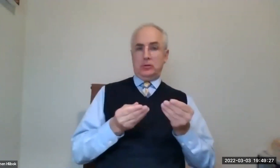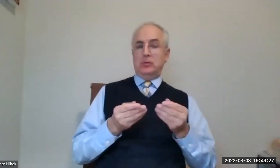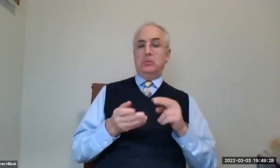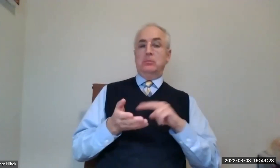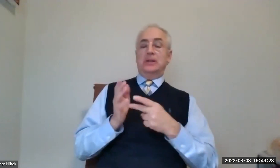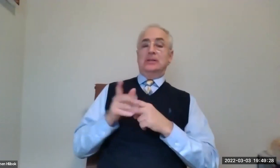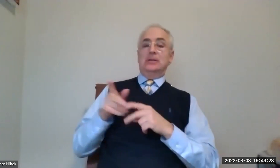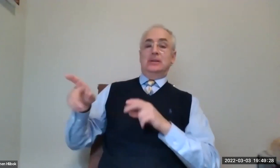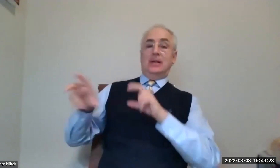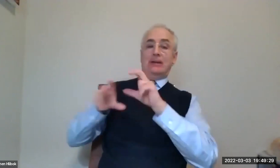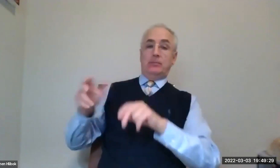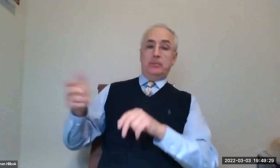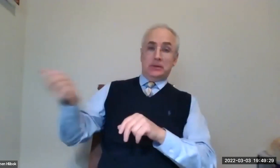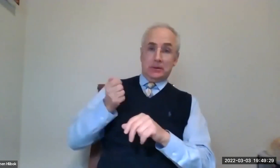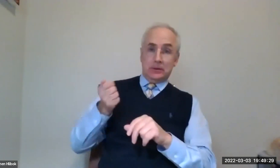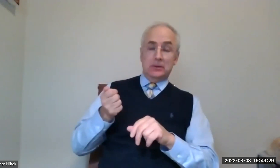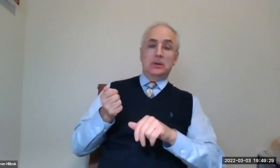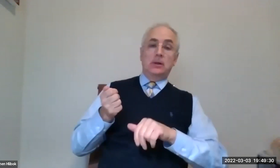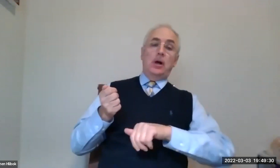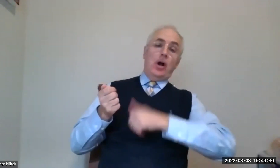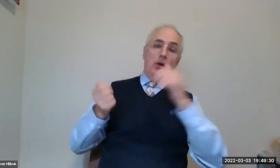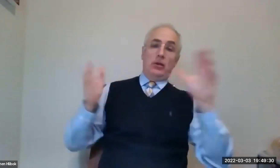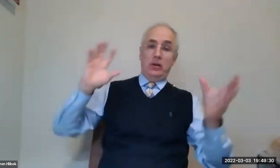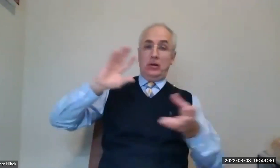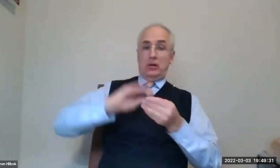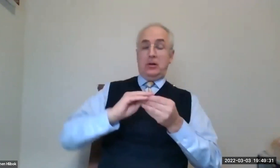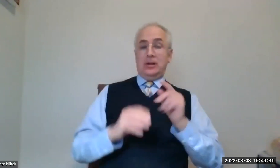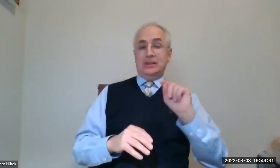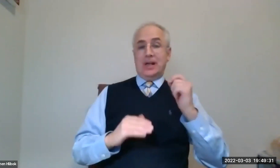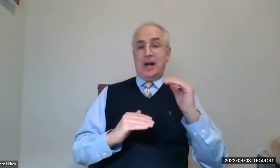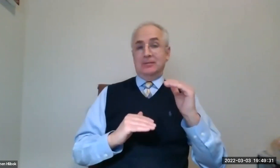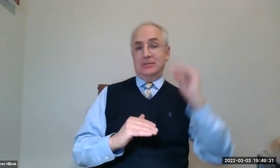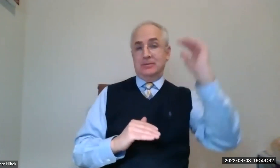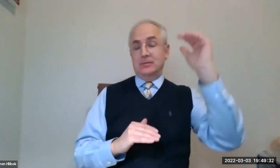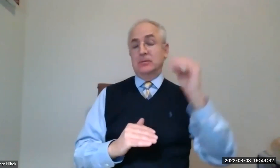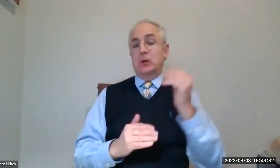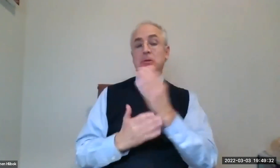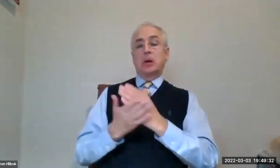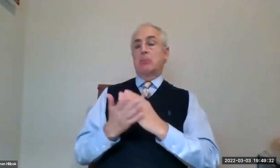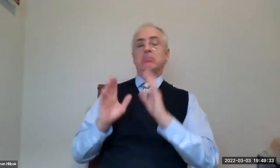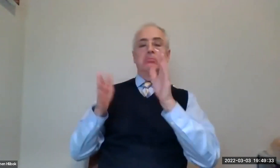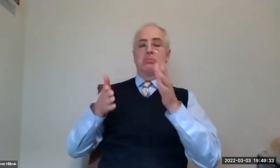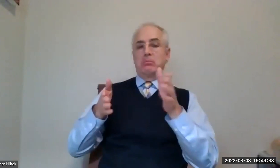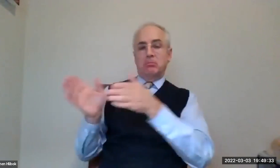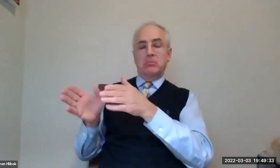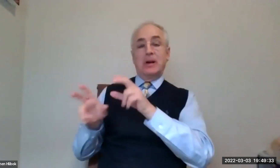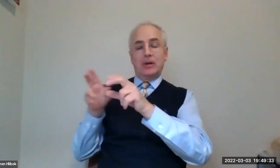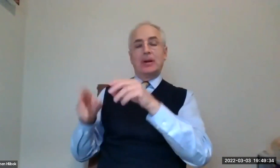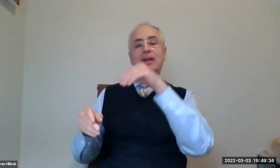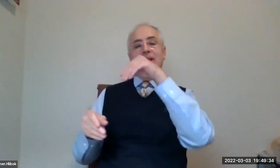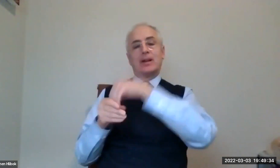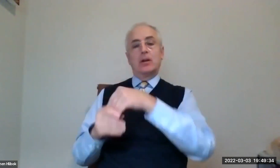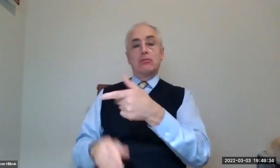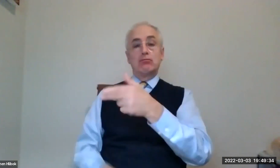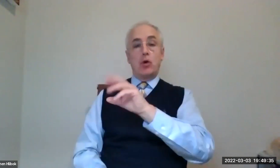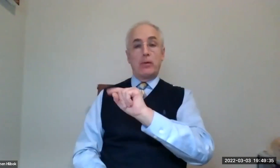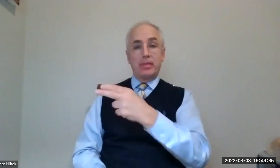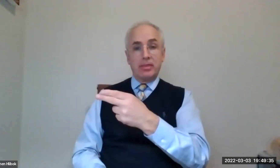Plus any other ones you're required to start on an RMD. So the full picture is that some may elevate your